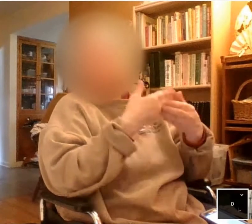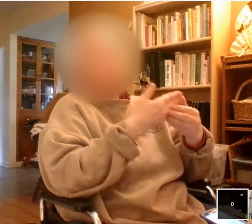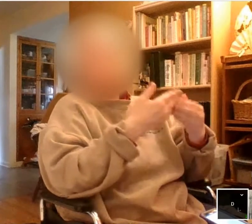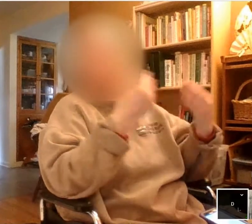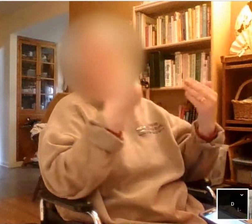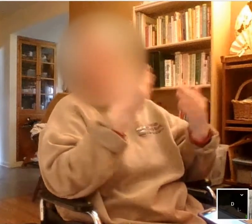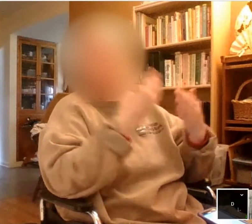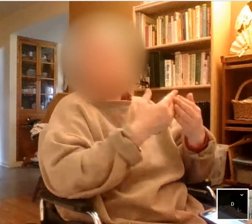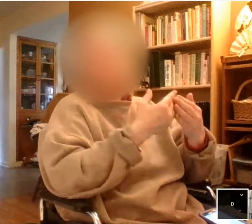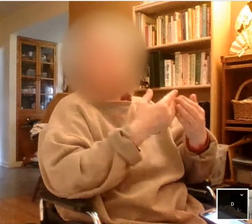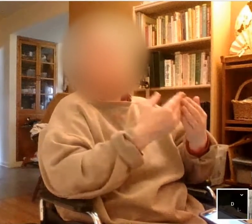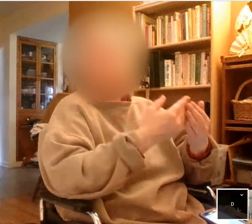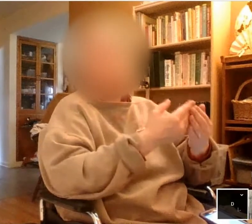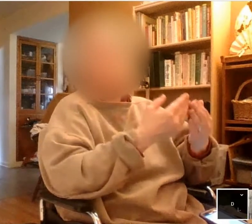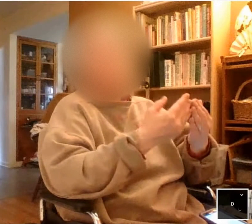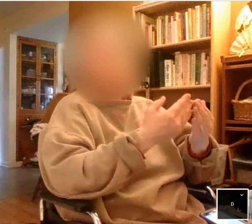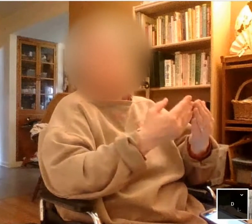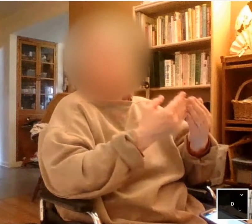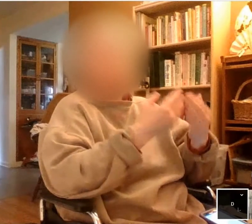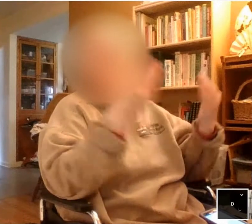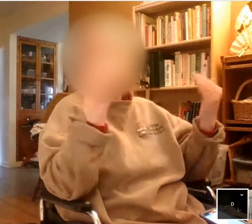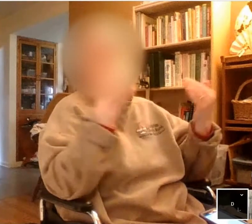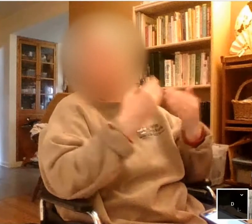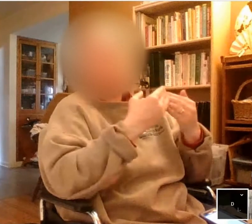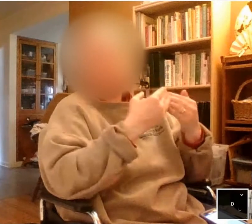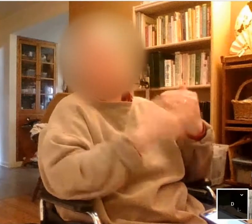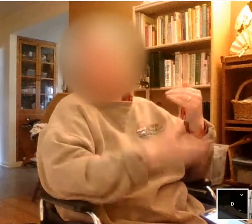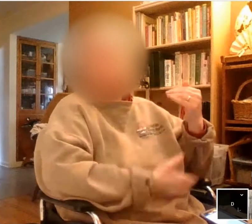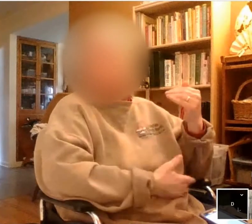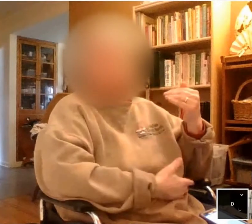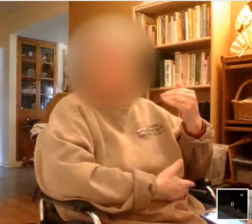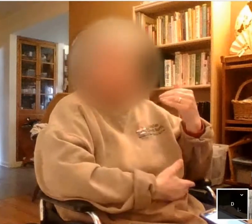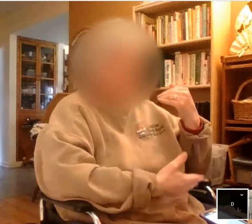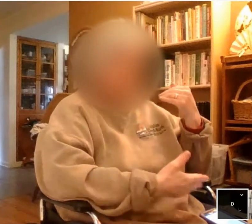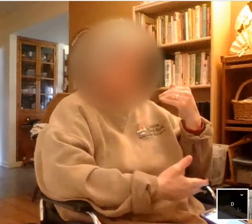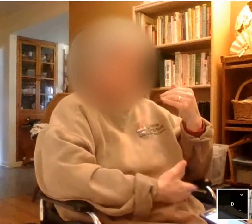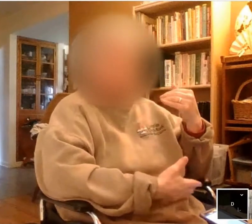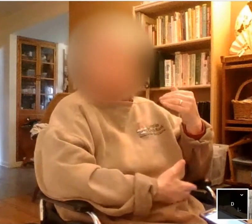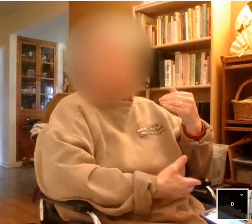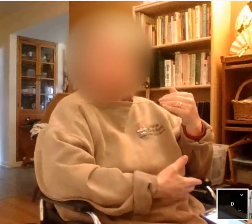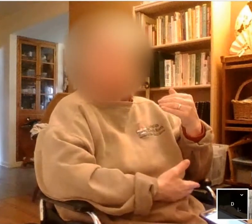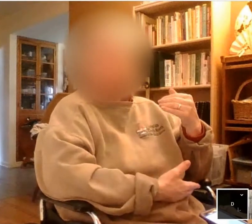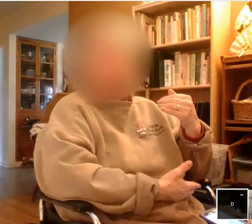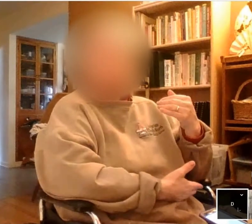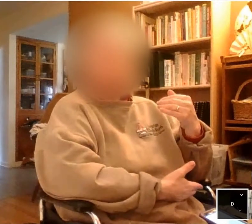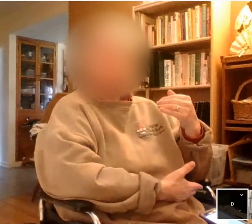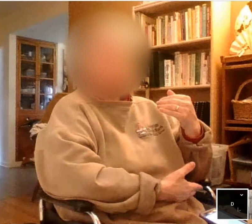You knew from, well, perhaps you don't remember, but from our first call, I was reporting to you. It felt like there was,